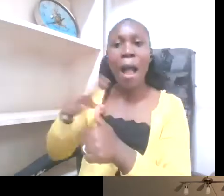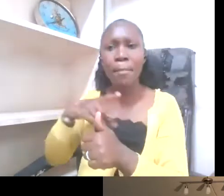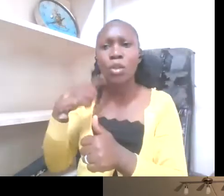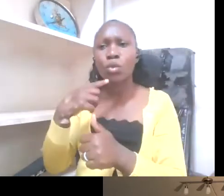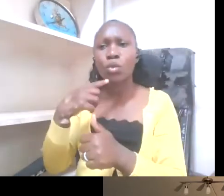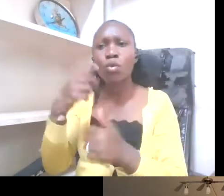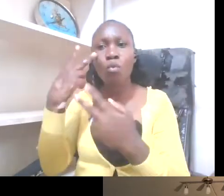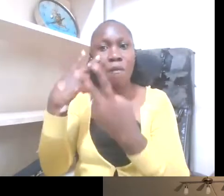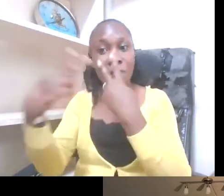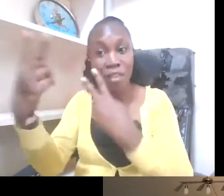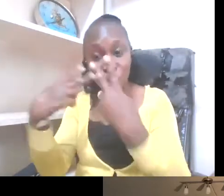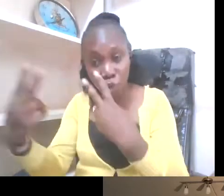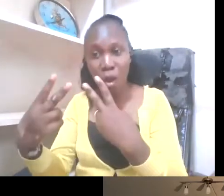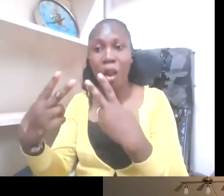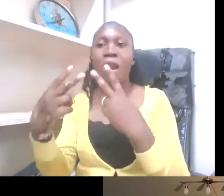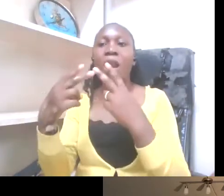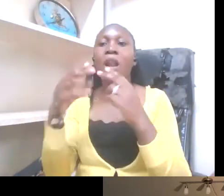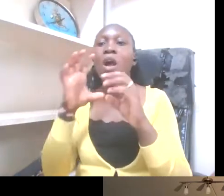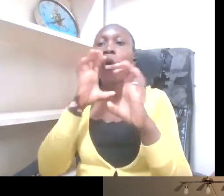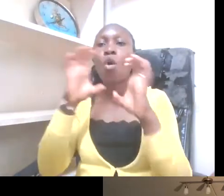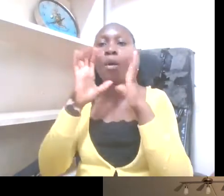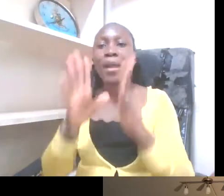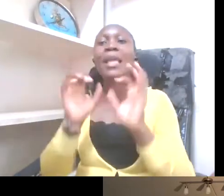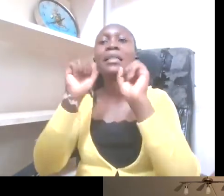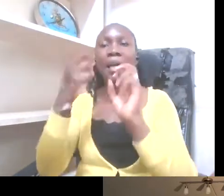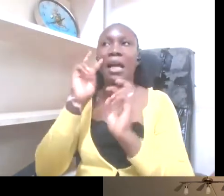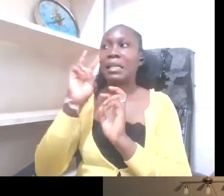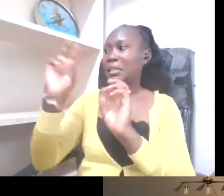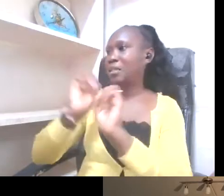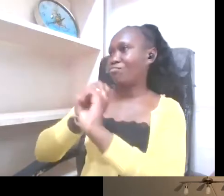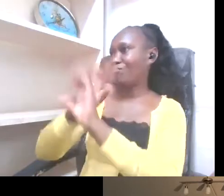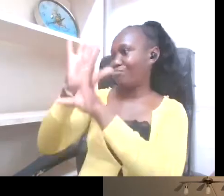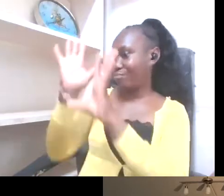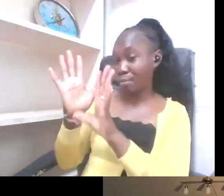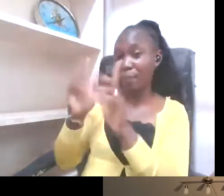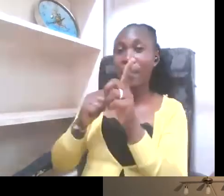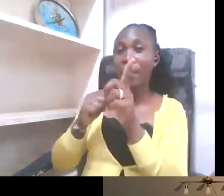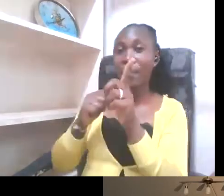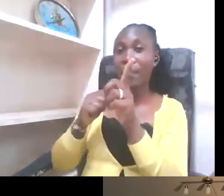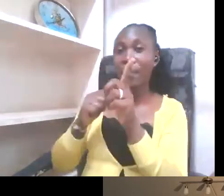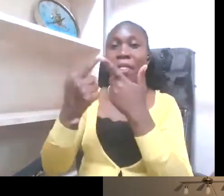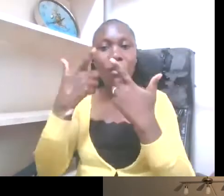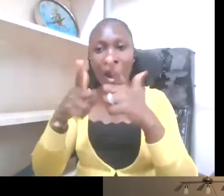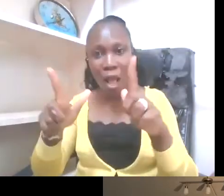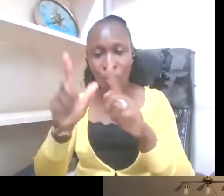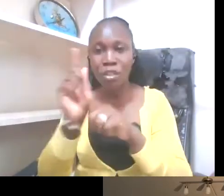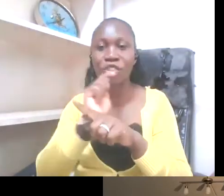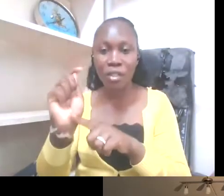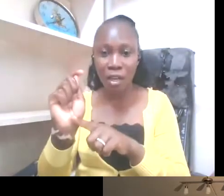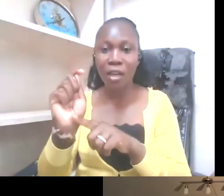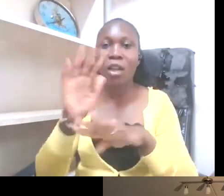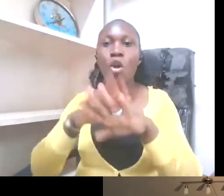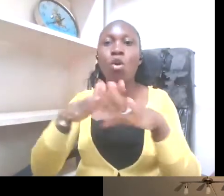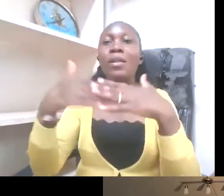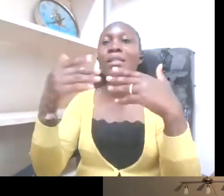visual communicators can actually see. And then of course, for language, training on sign language is not to mean that